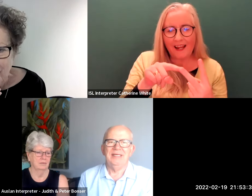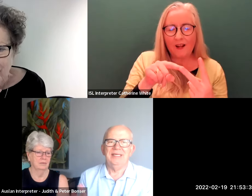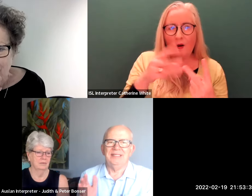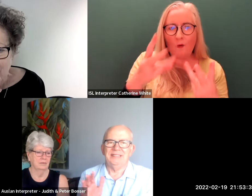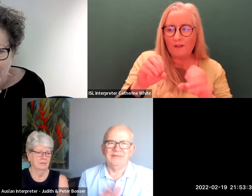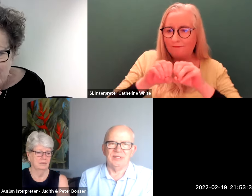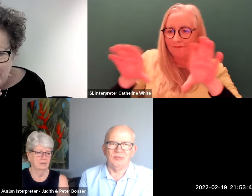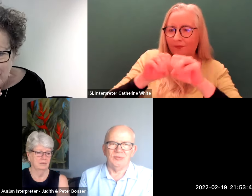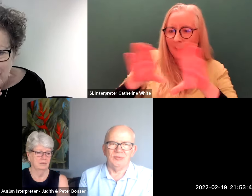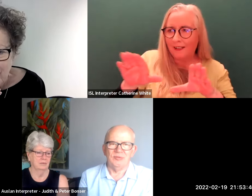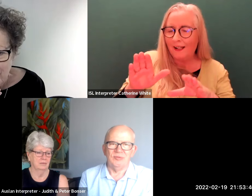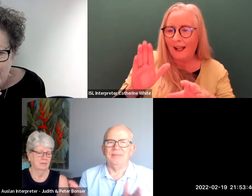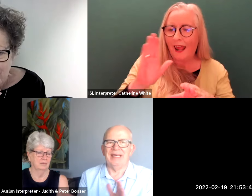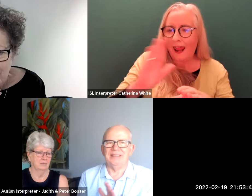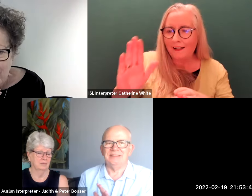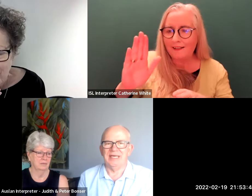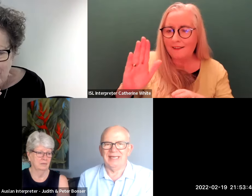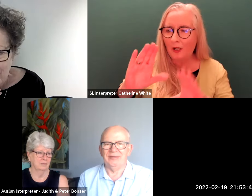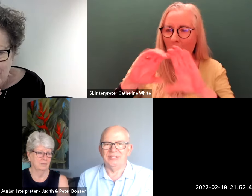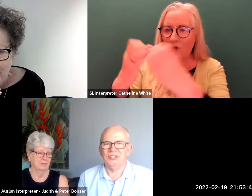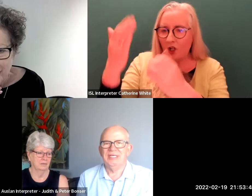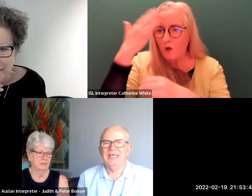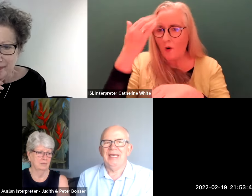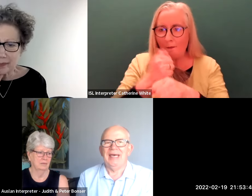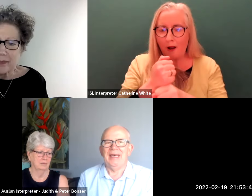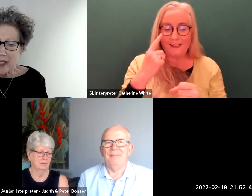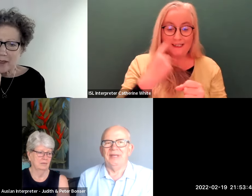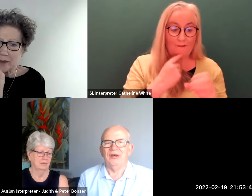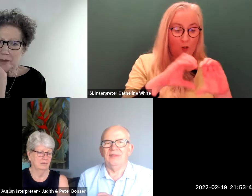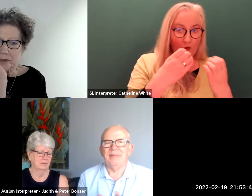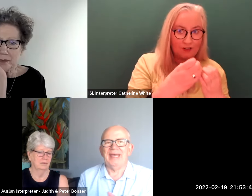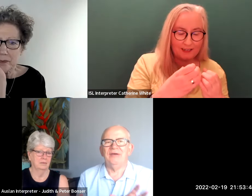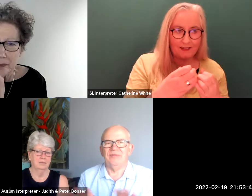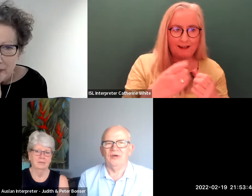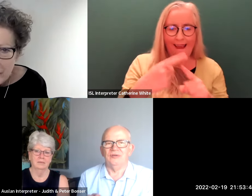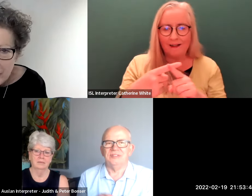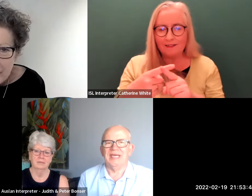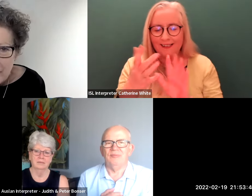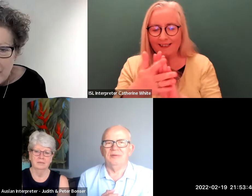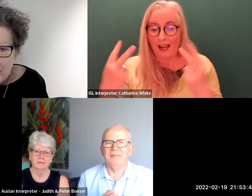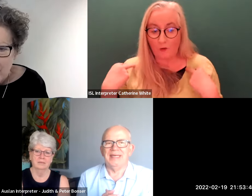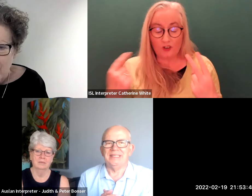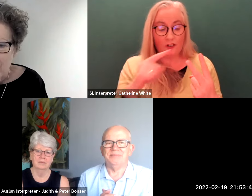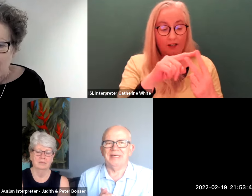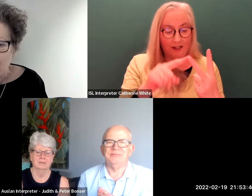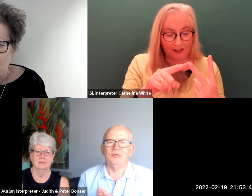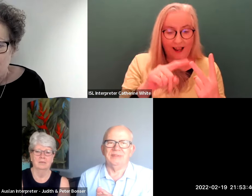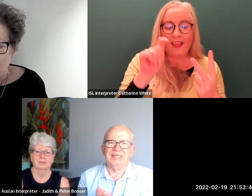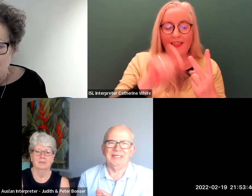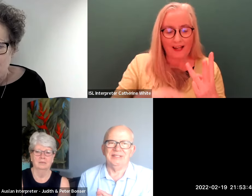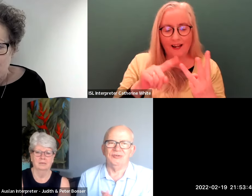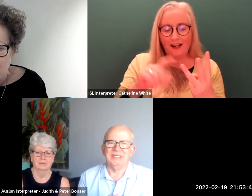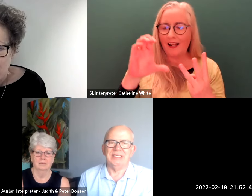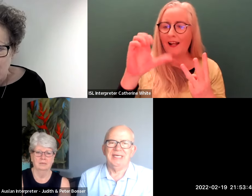the deaf community and about sign language but on the back of those cameron made passport